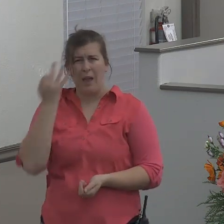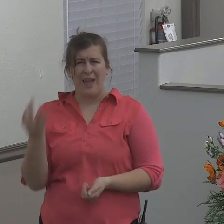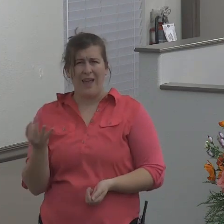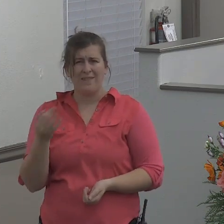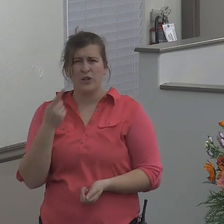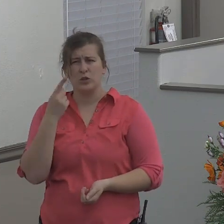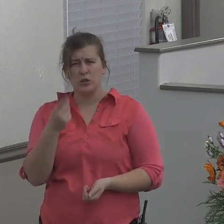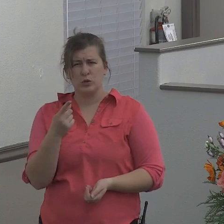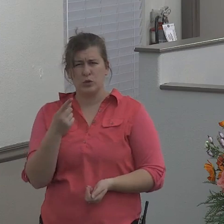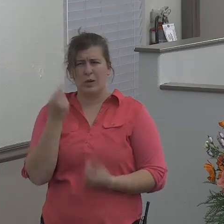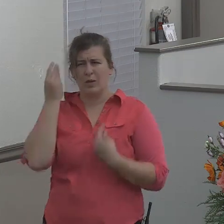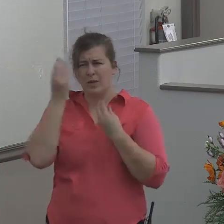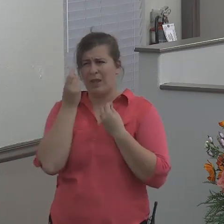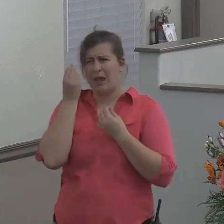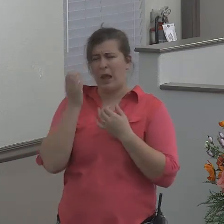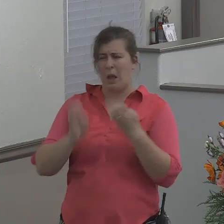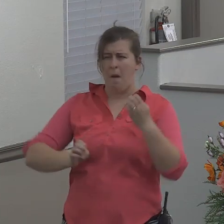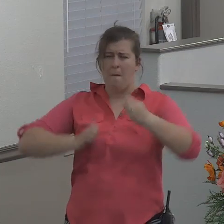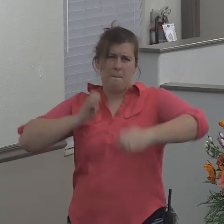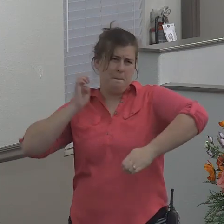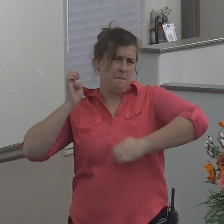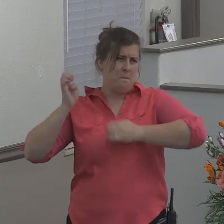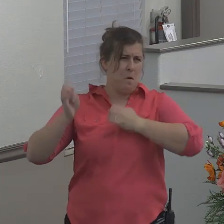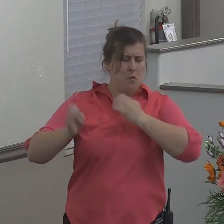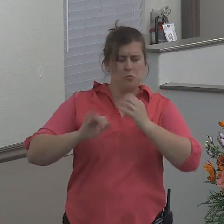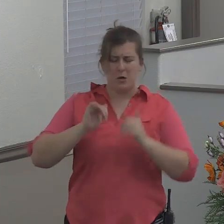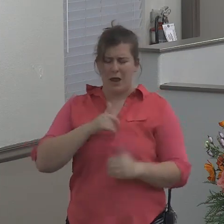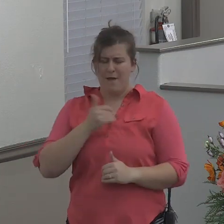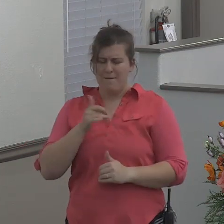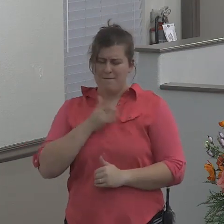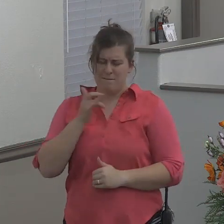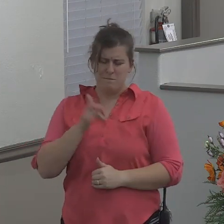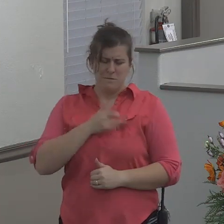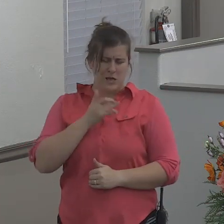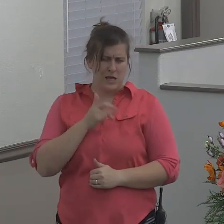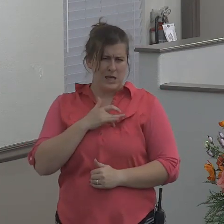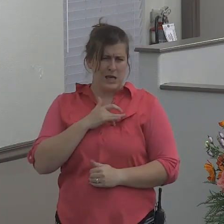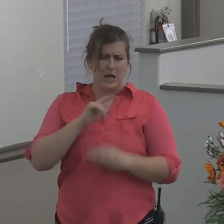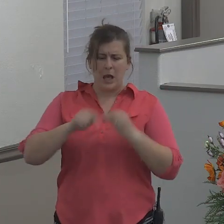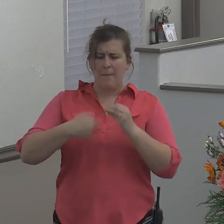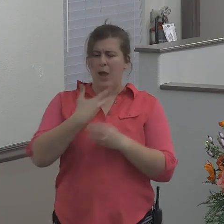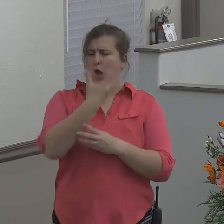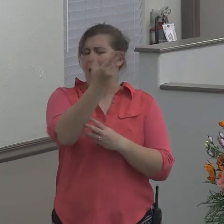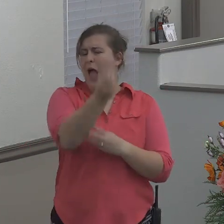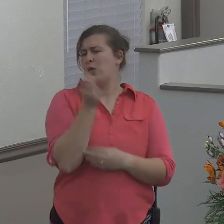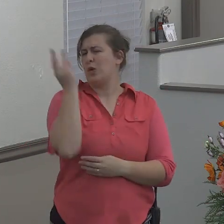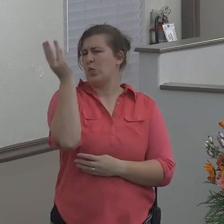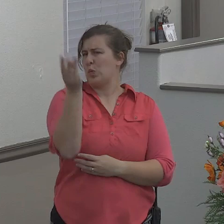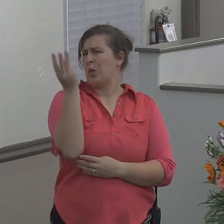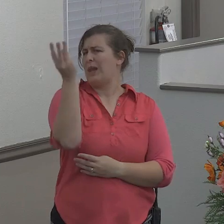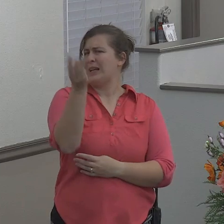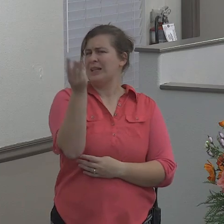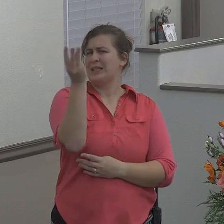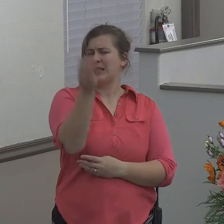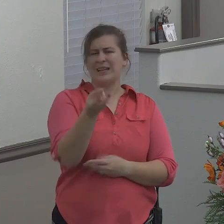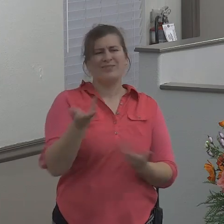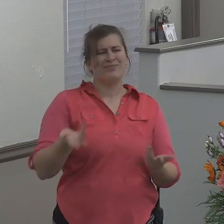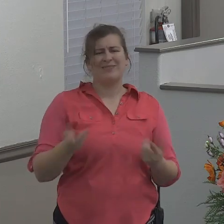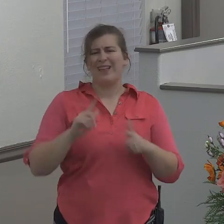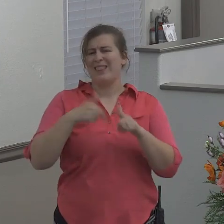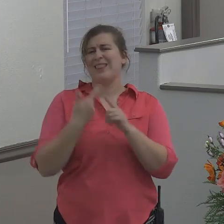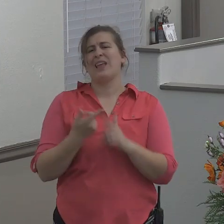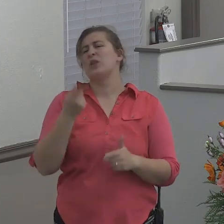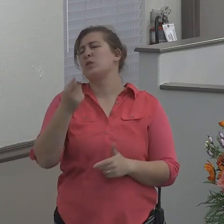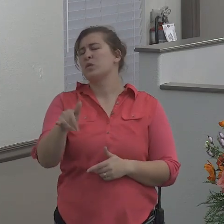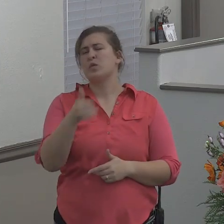your emotions and how you feel about going out and witnessing to somebody you're on the